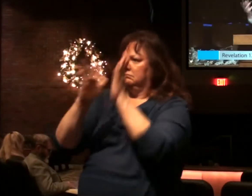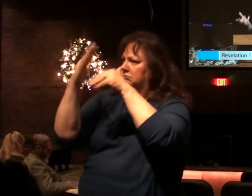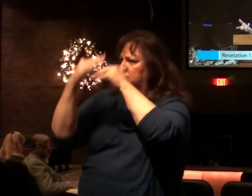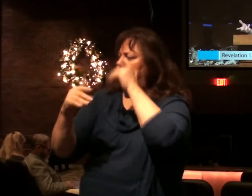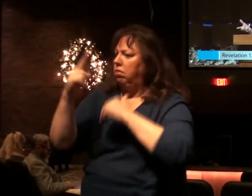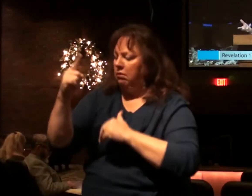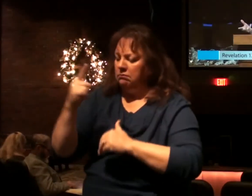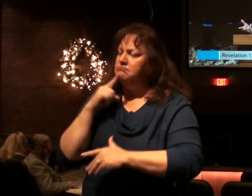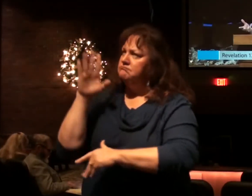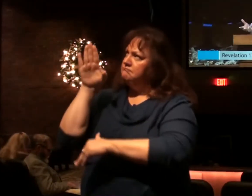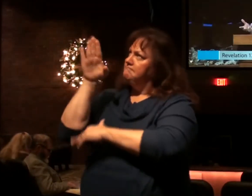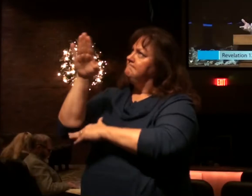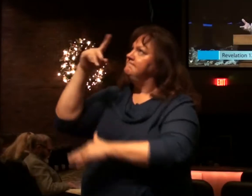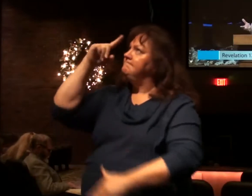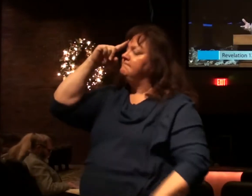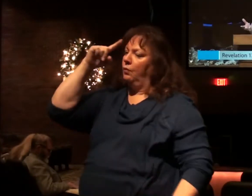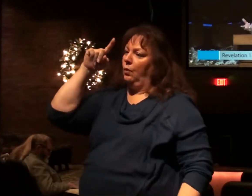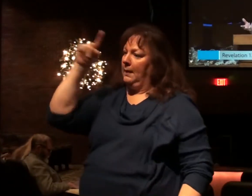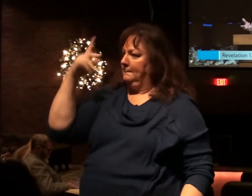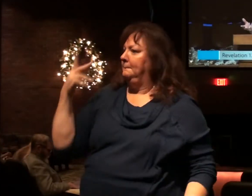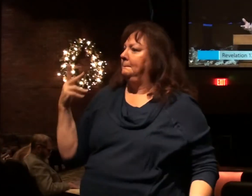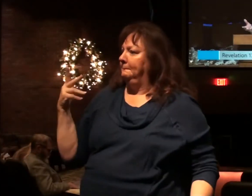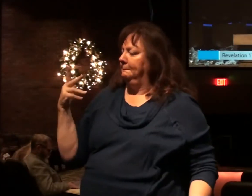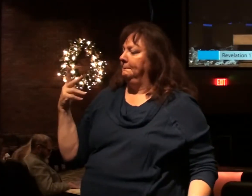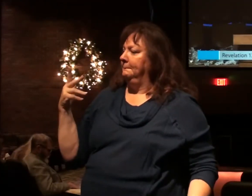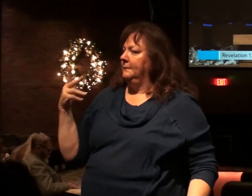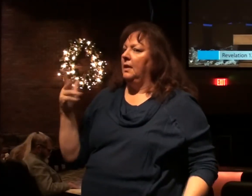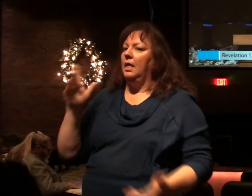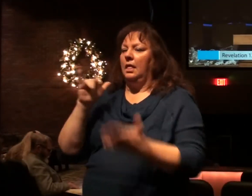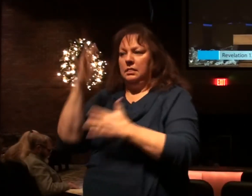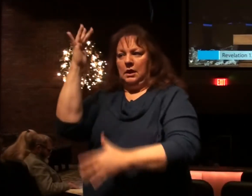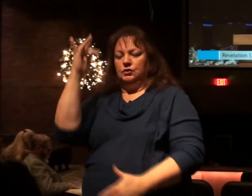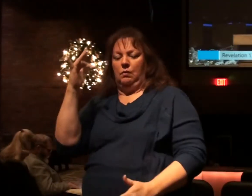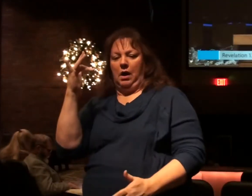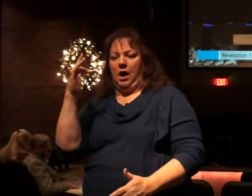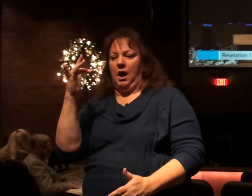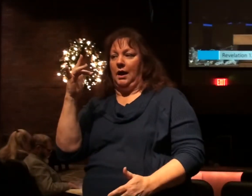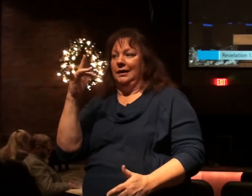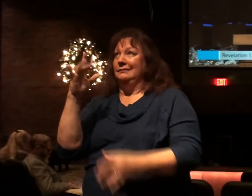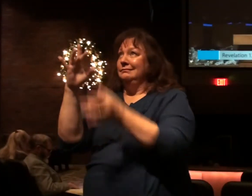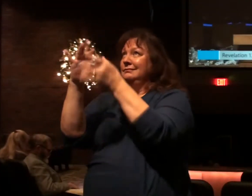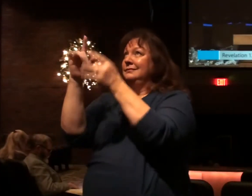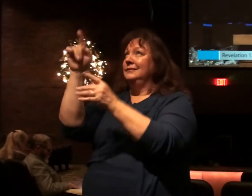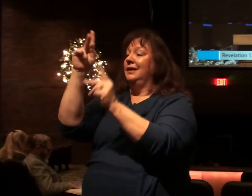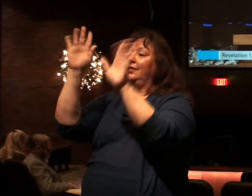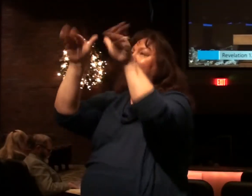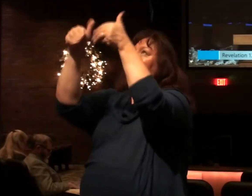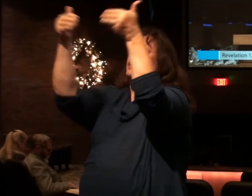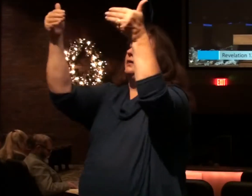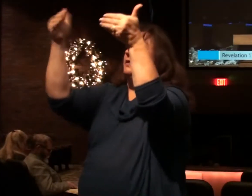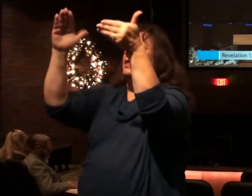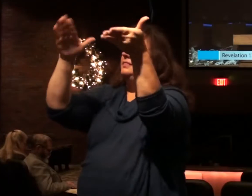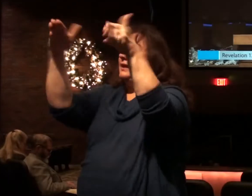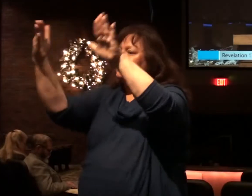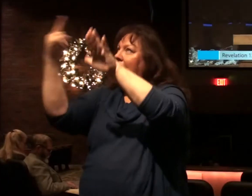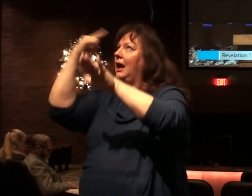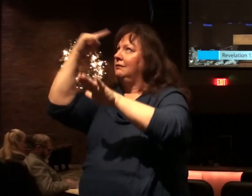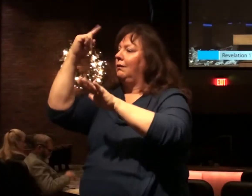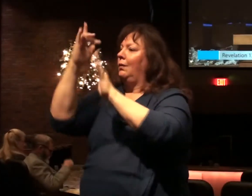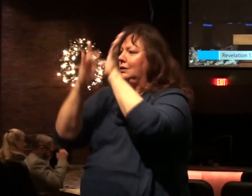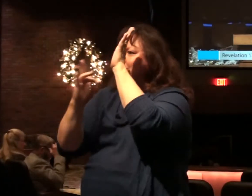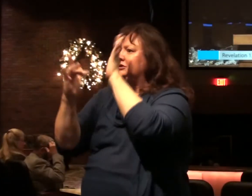and they have a testimony for Christ. And that's why these ones he's talking about are in heaven. They're the martyrs particularly.